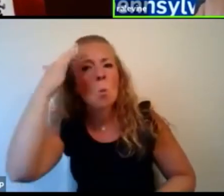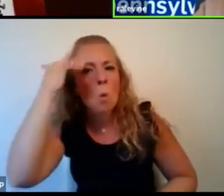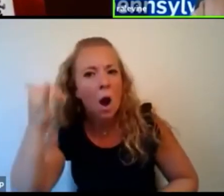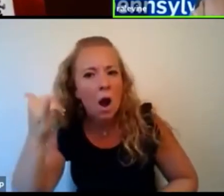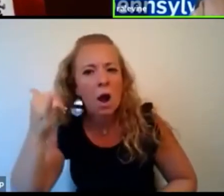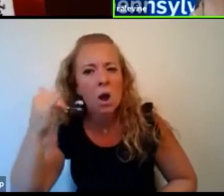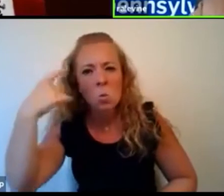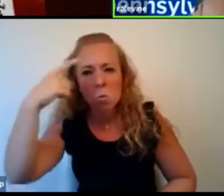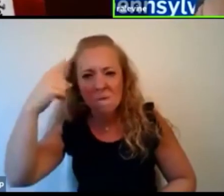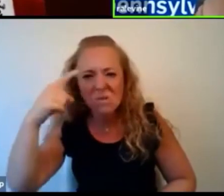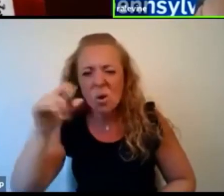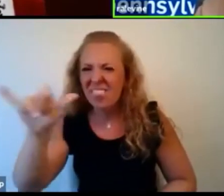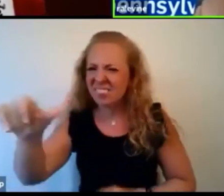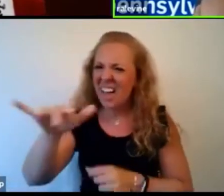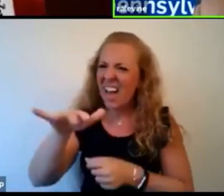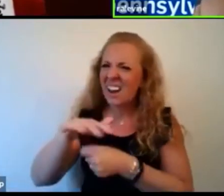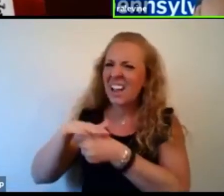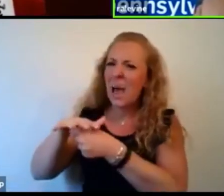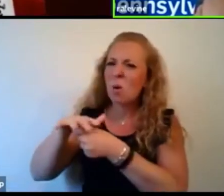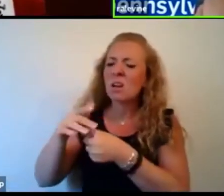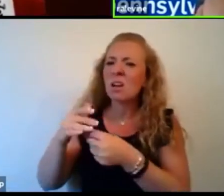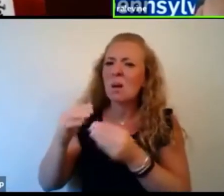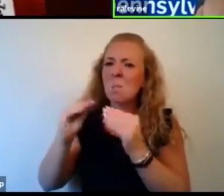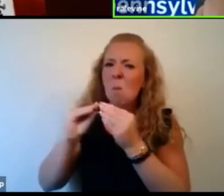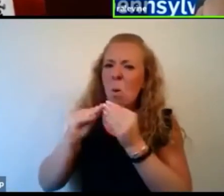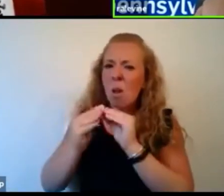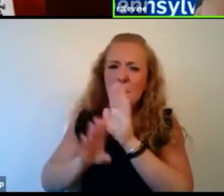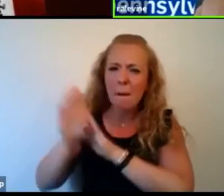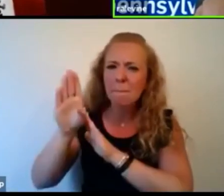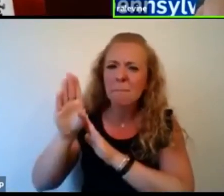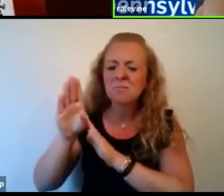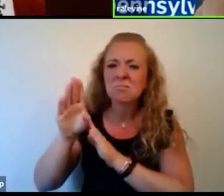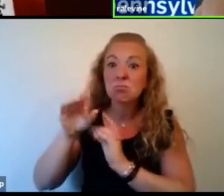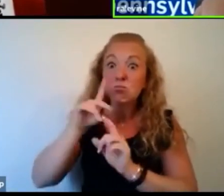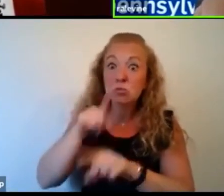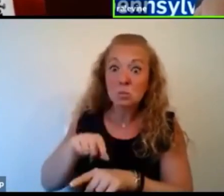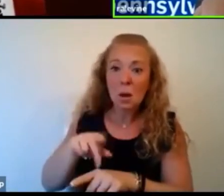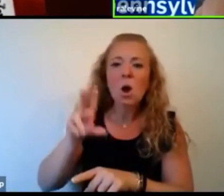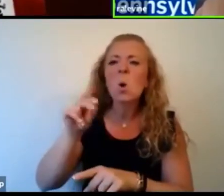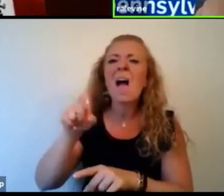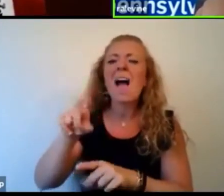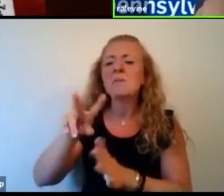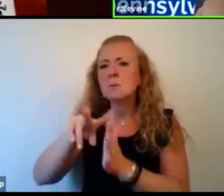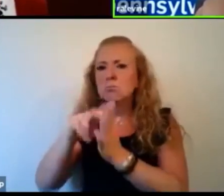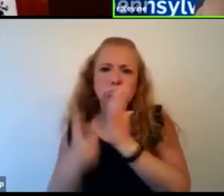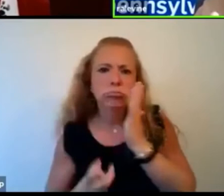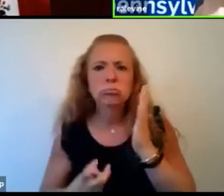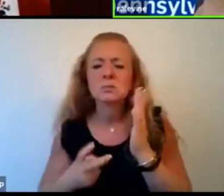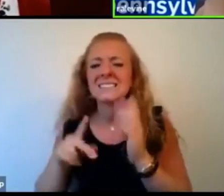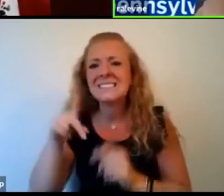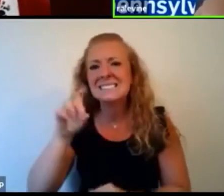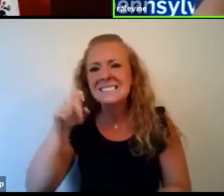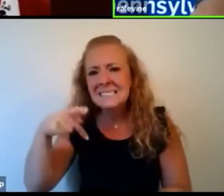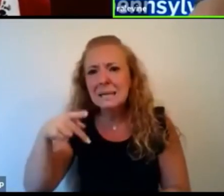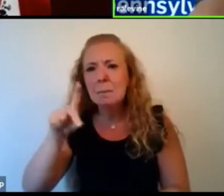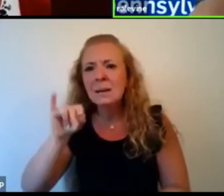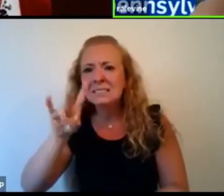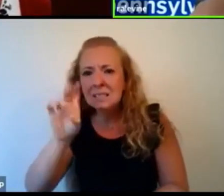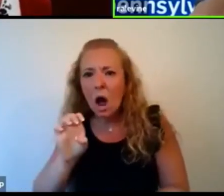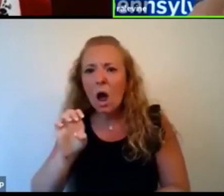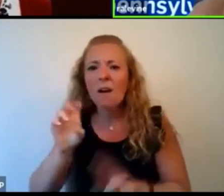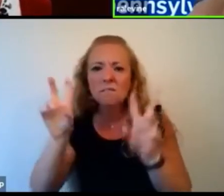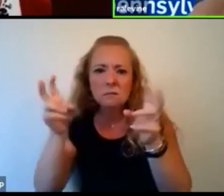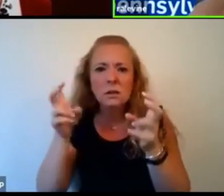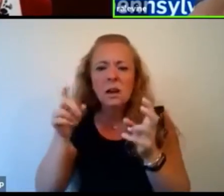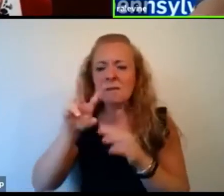cases in that County? It's not enough just to respond to it. You have to do what we call now a deep dive, all the lingo, a deep dive into